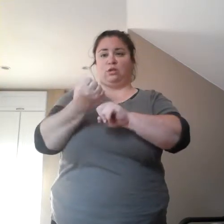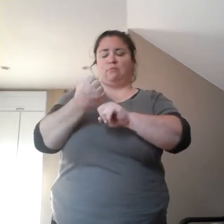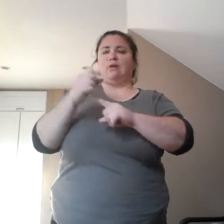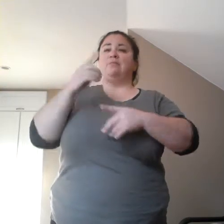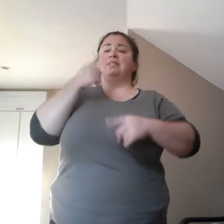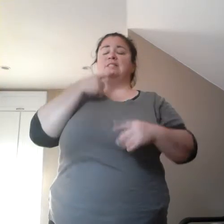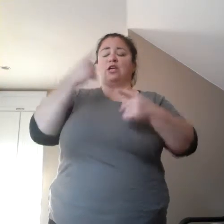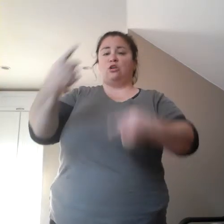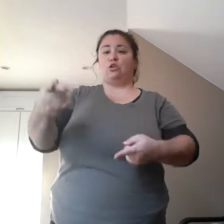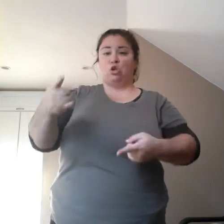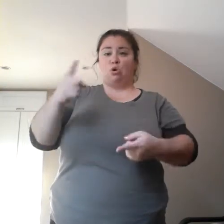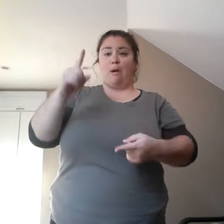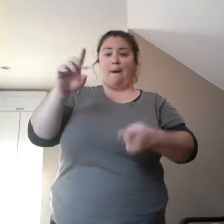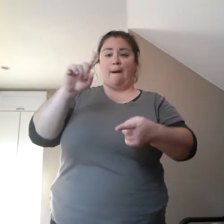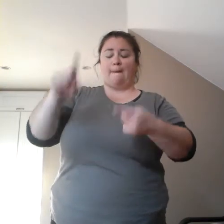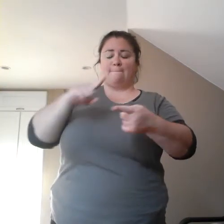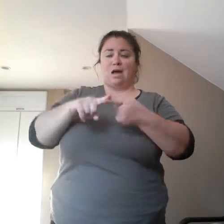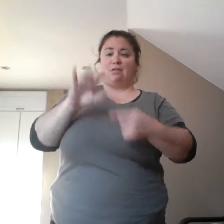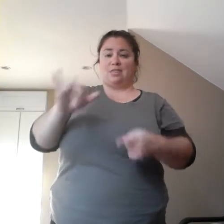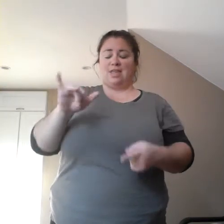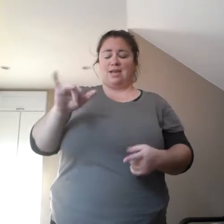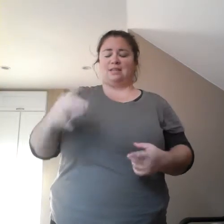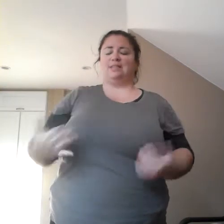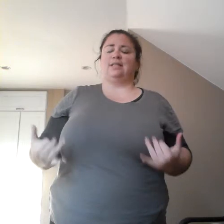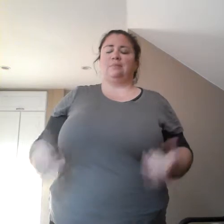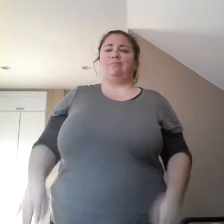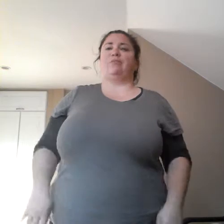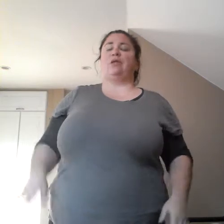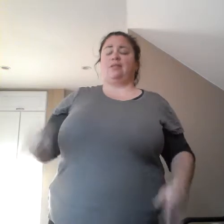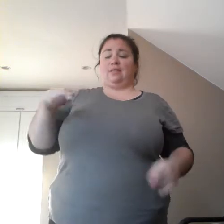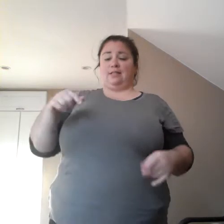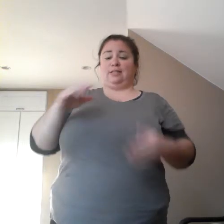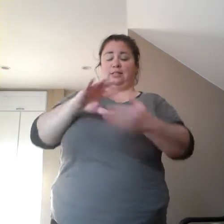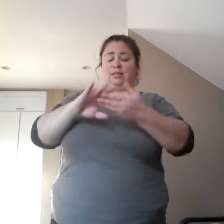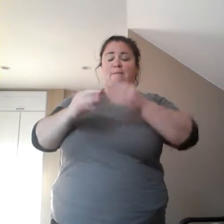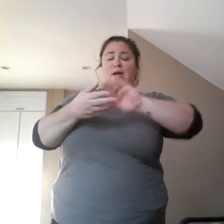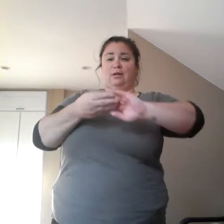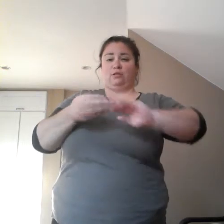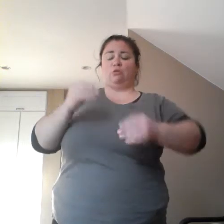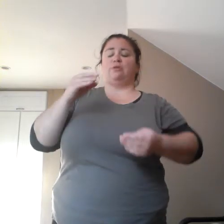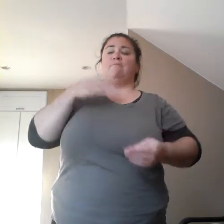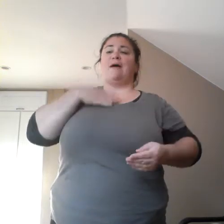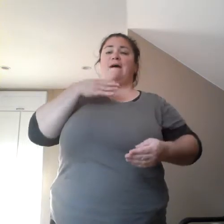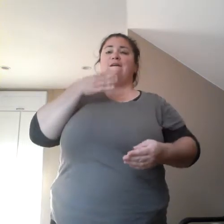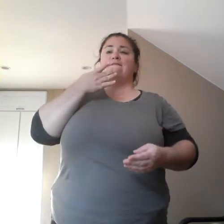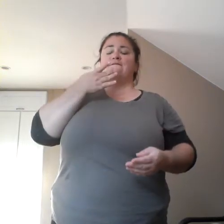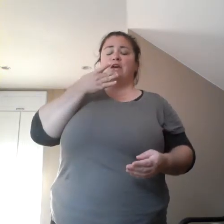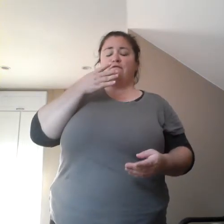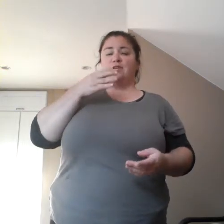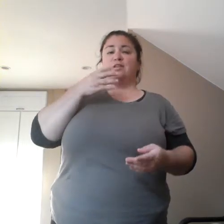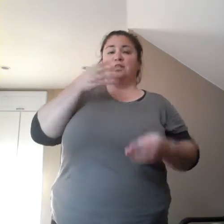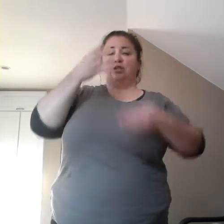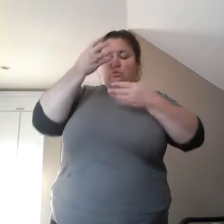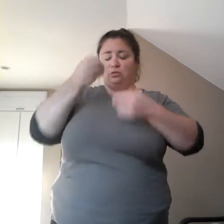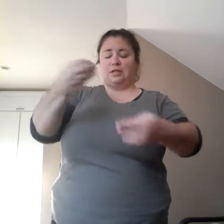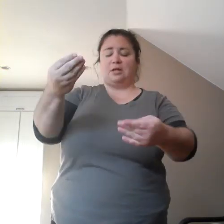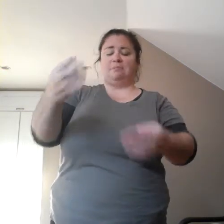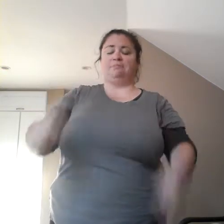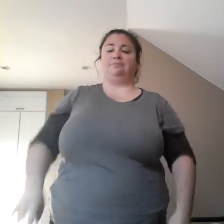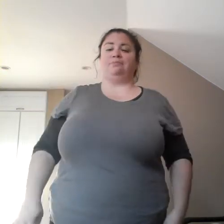This is probably my favorite story, my favorite to tell. So I was on duty on a Saturday